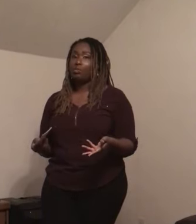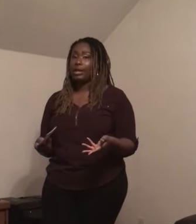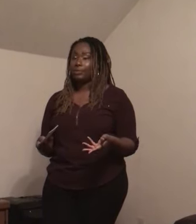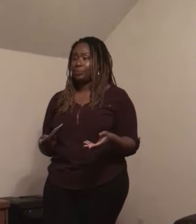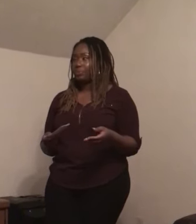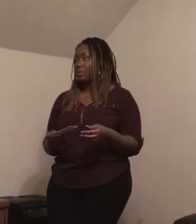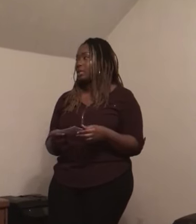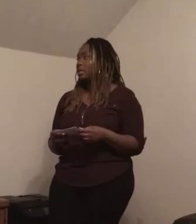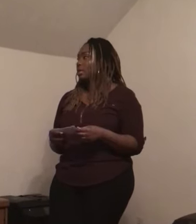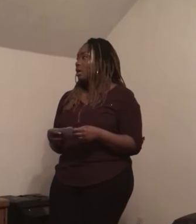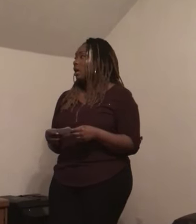way.